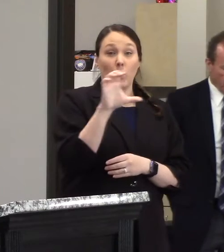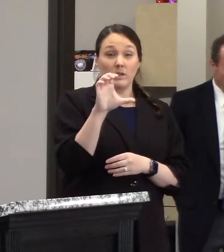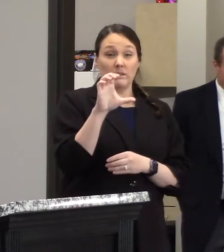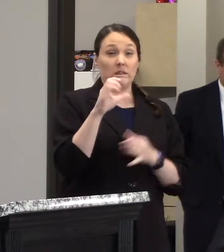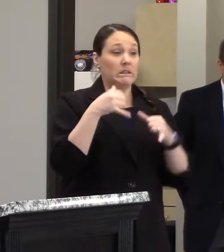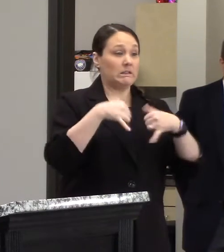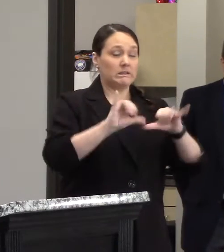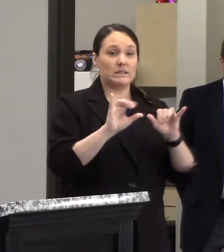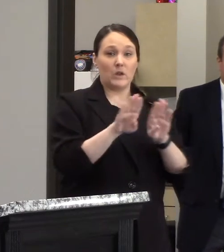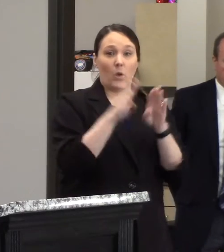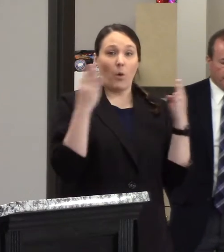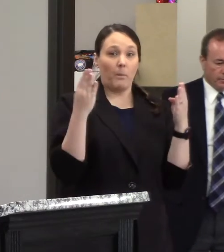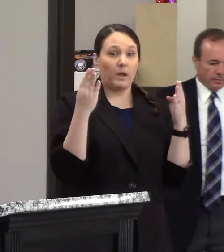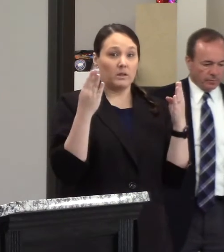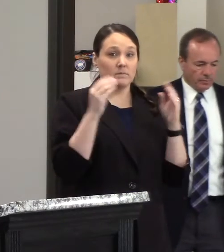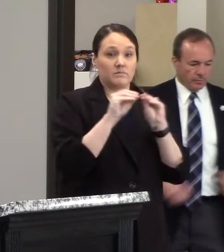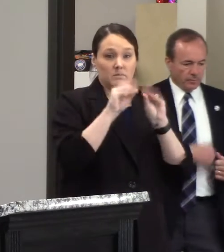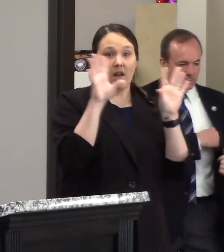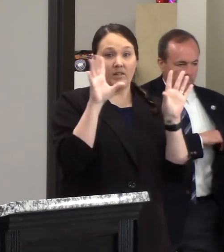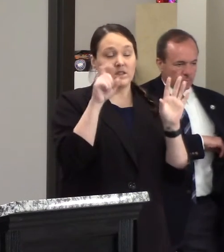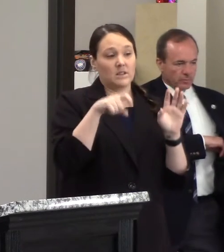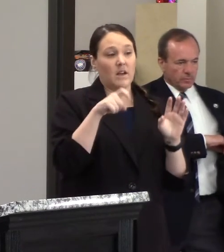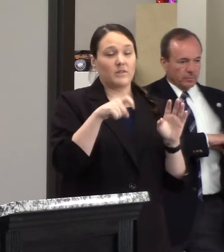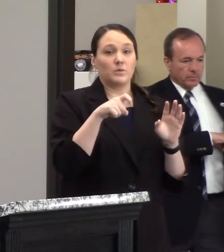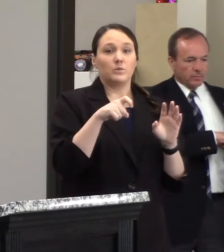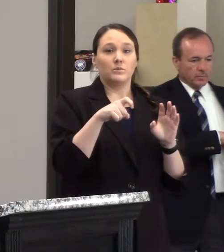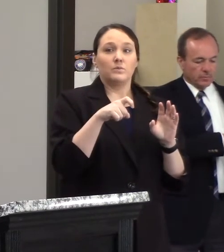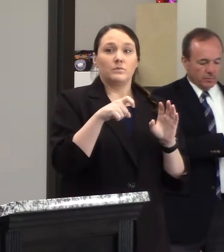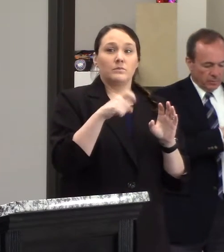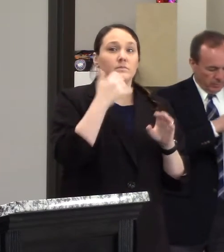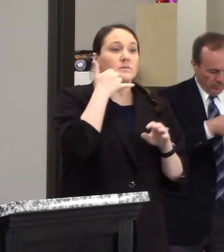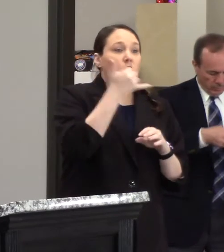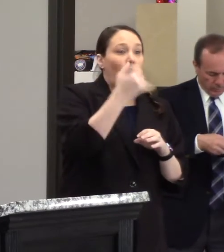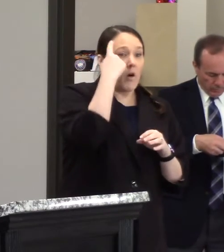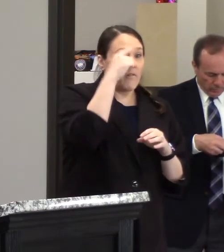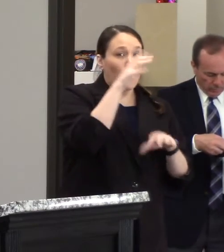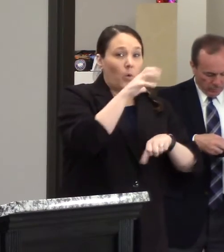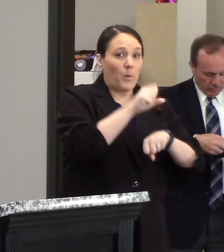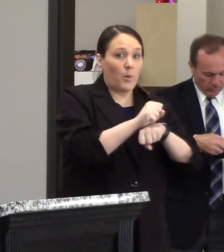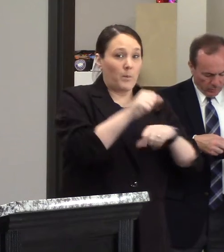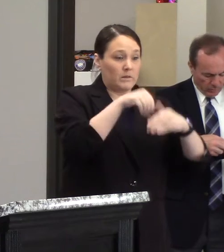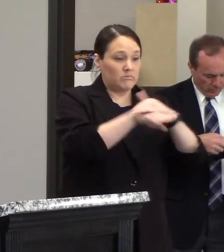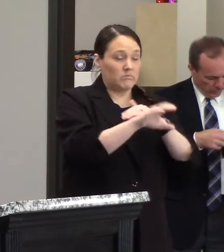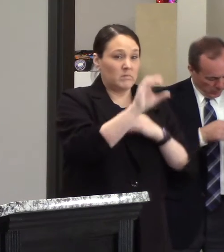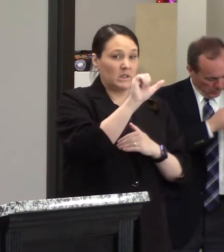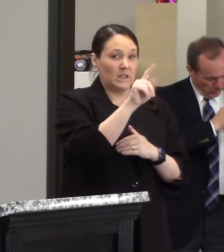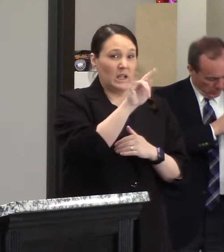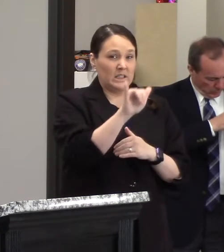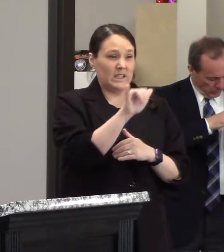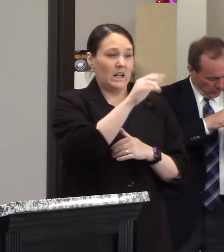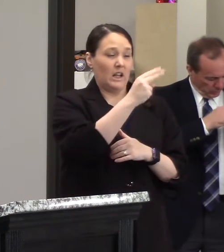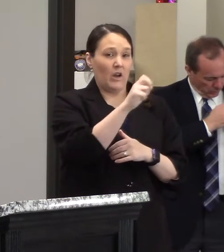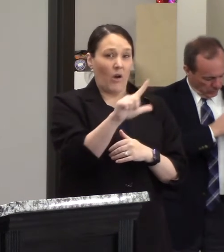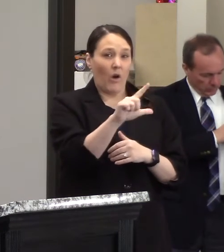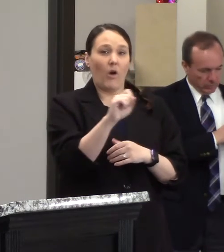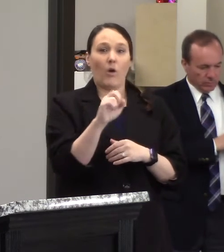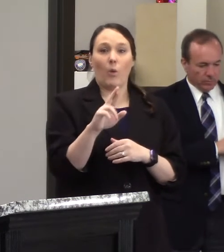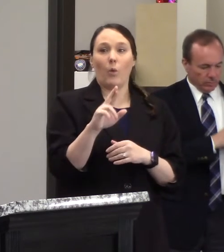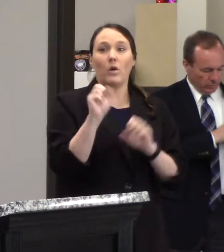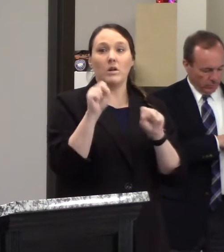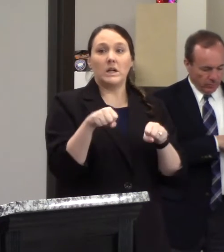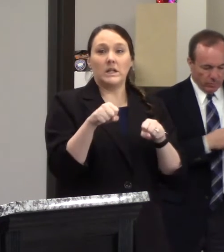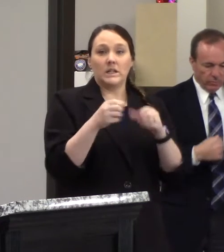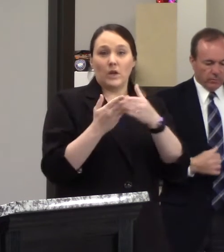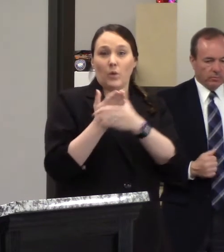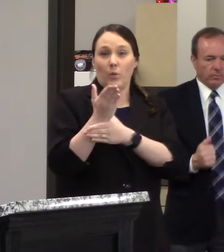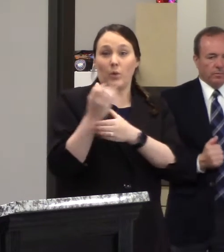uh obviously you have to uh you have to call for an appointment to get into city hall or or certainly uh you can go through